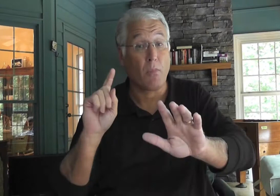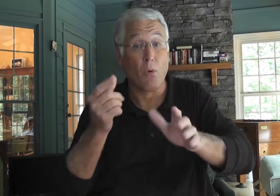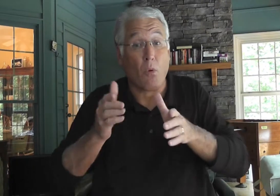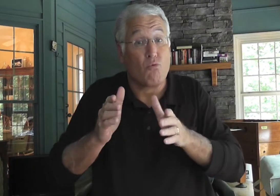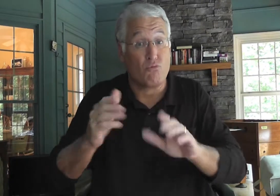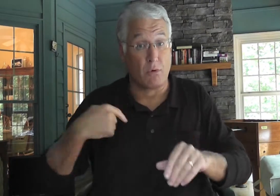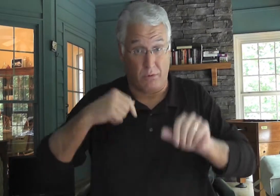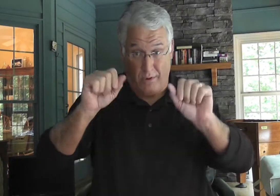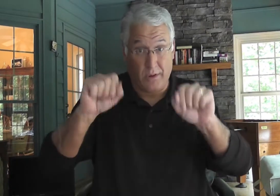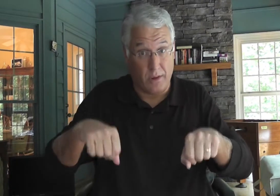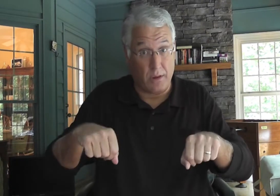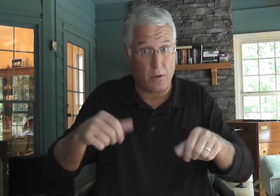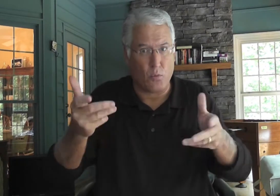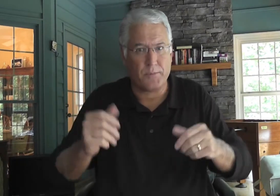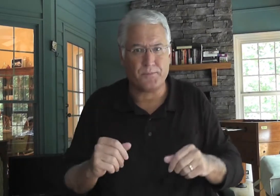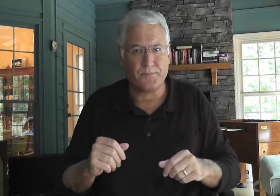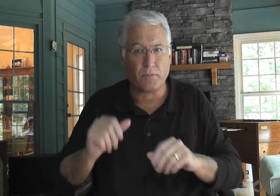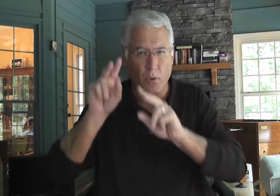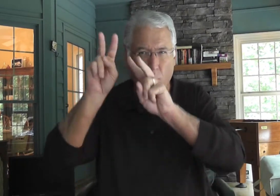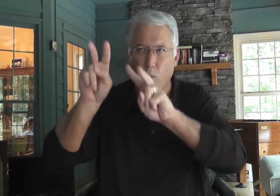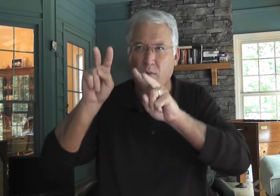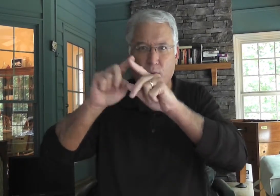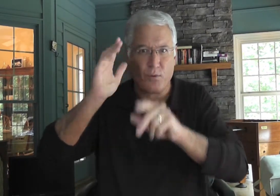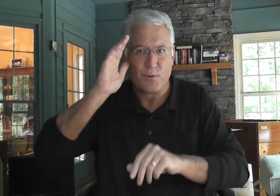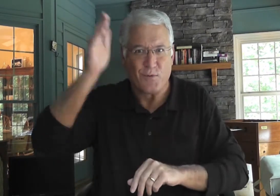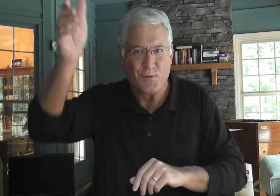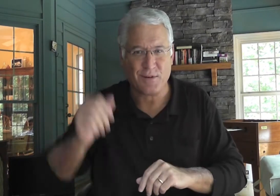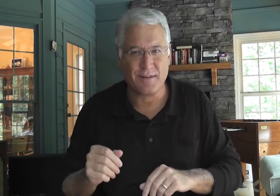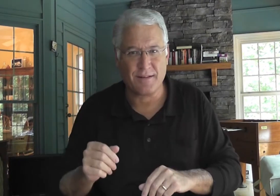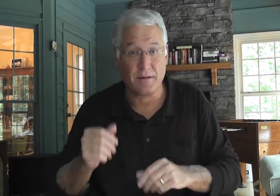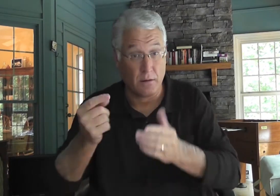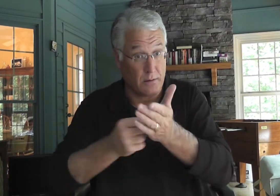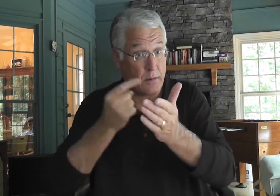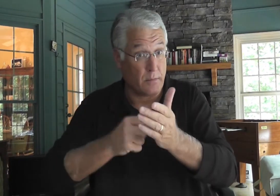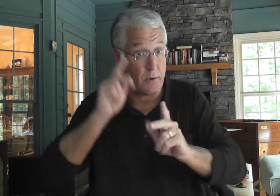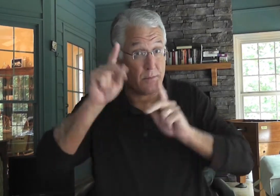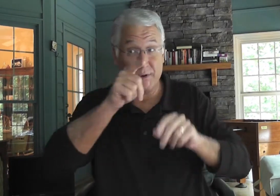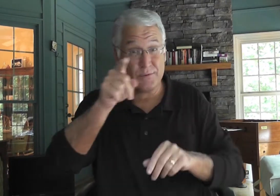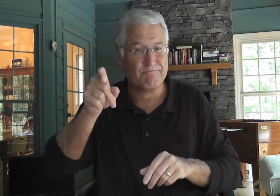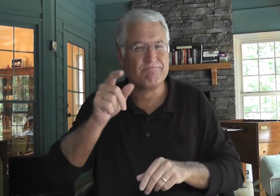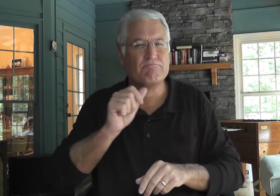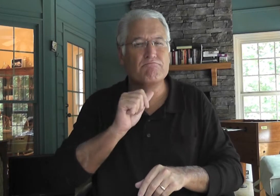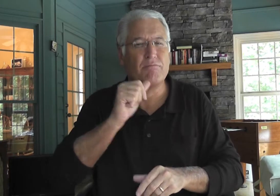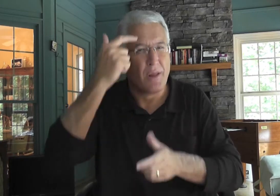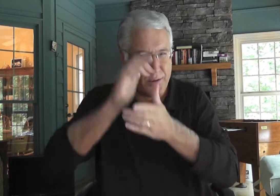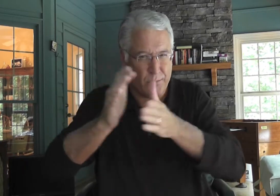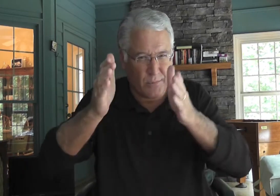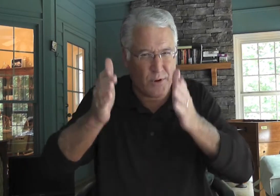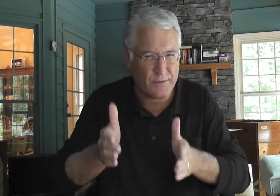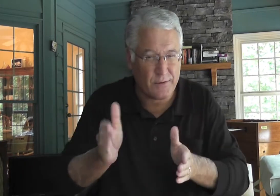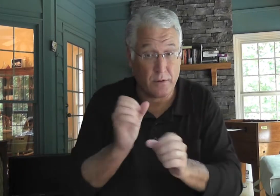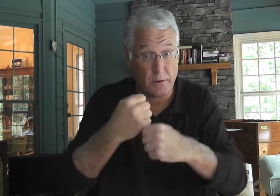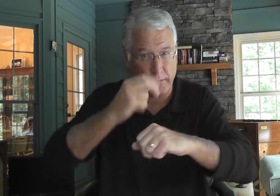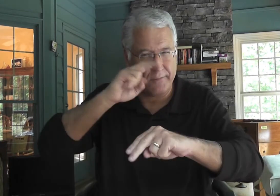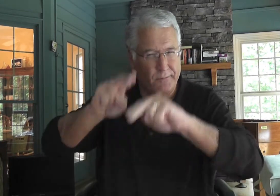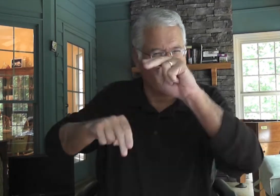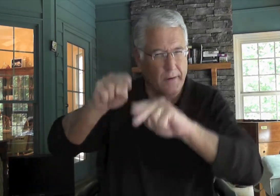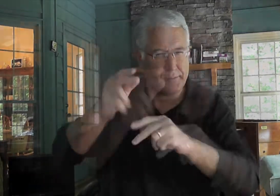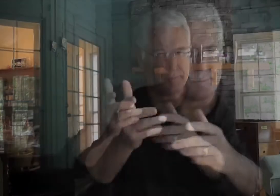hard times? Well, there's one way. And that way is to look to the future. Sometimes people who are non-believers, they'll